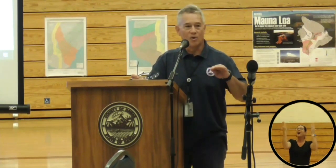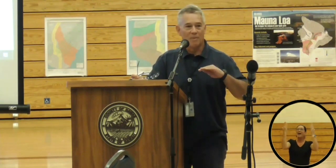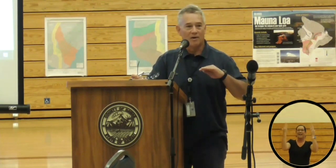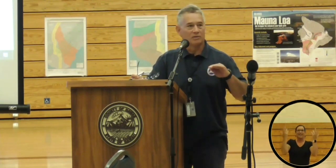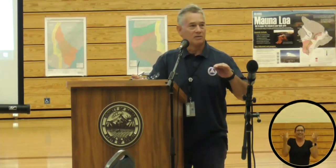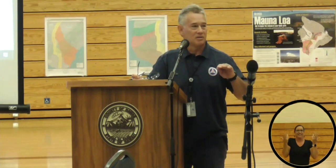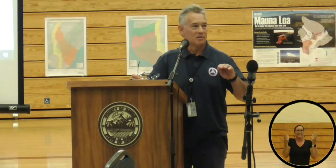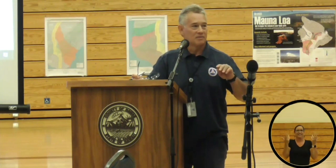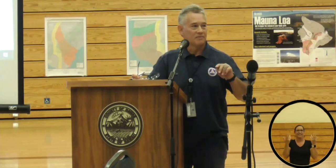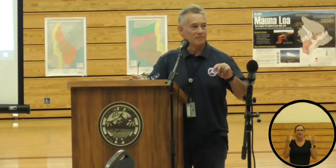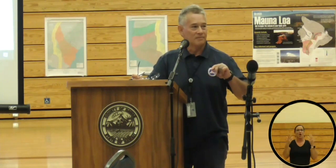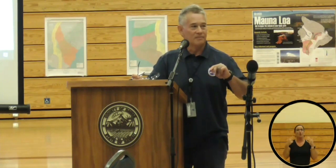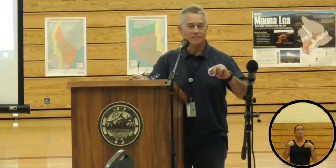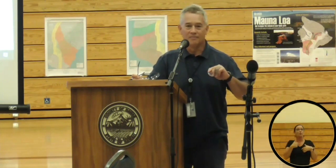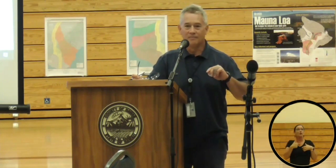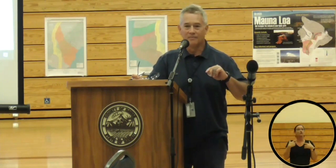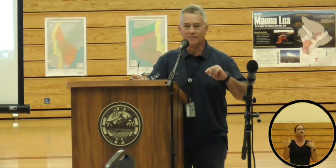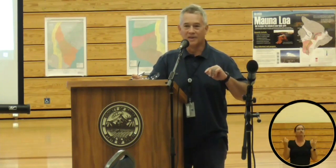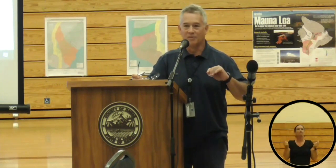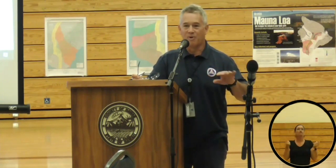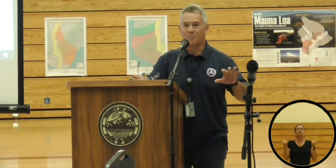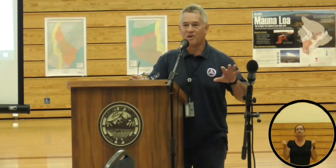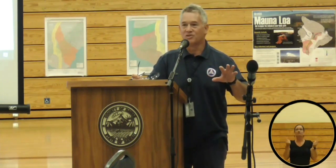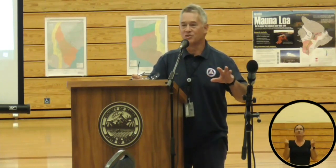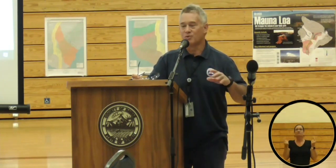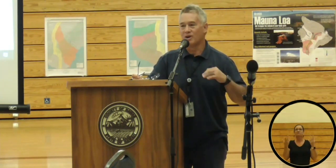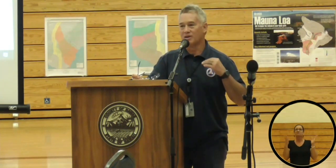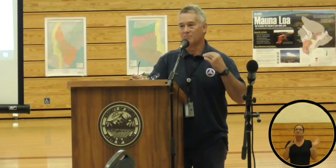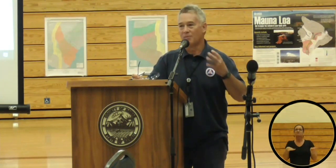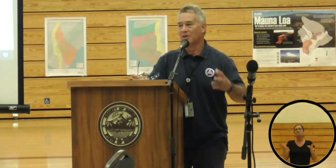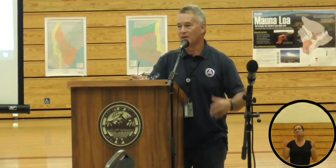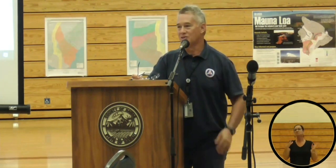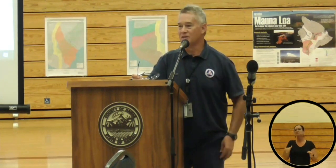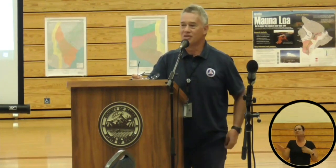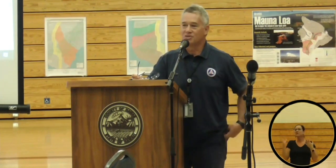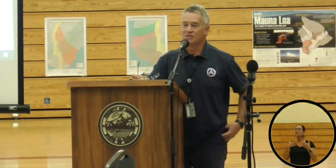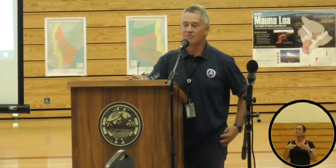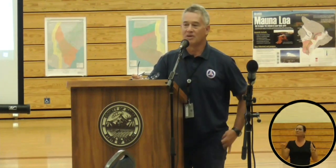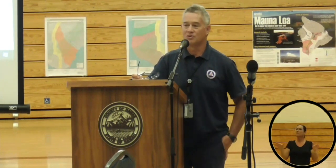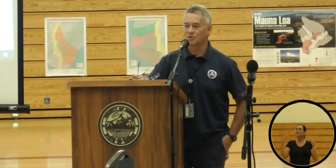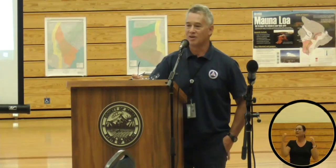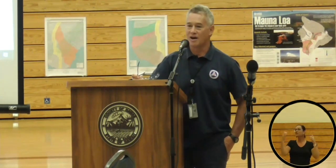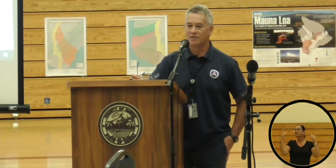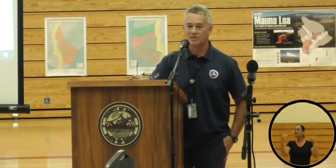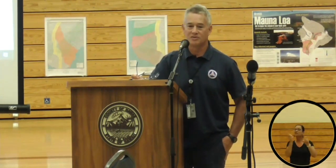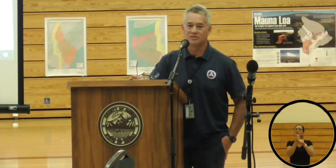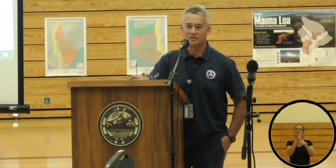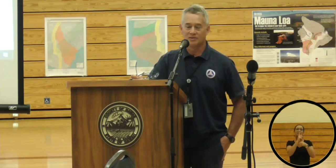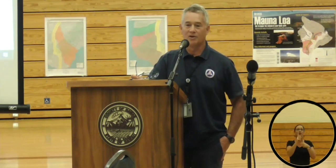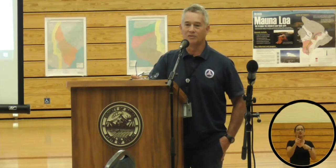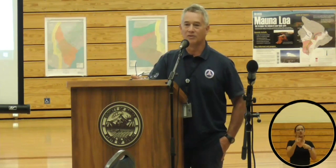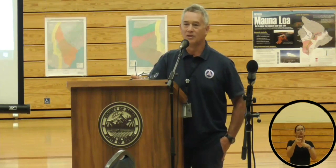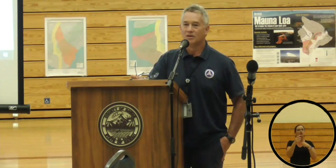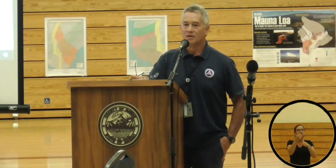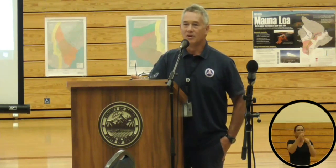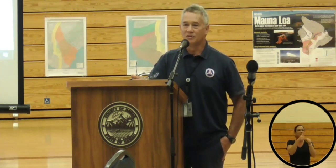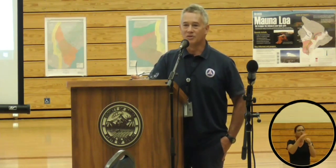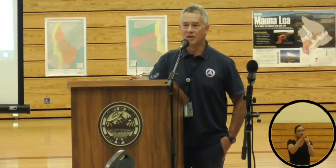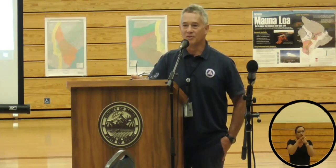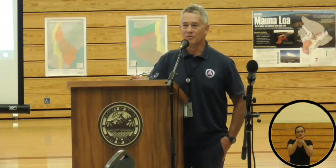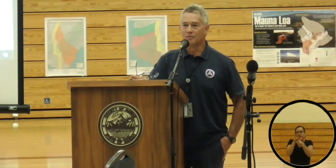We kind of go about getting preparations ready, public education, making sure the county's all